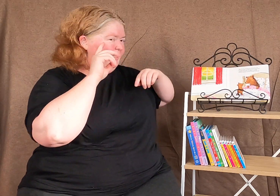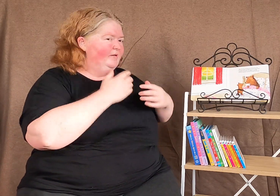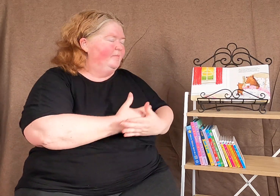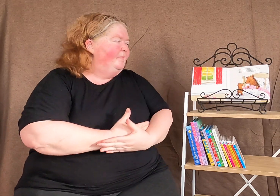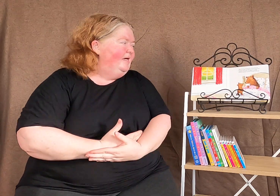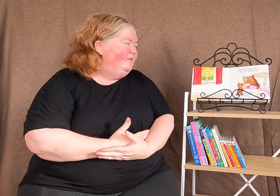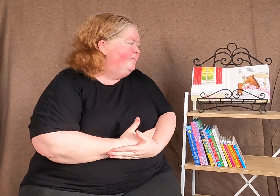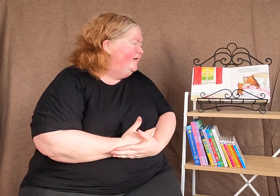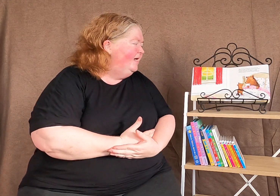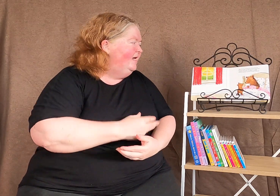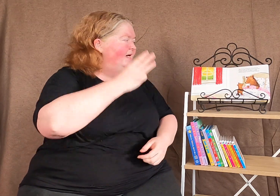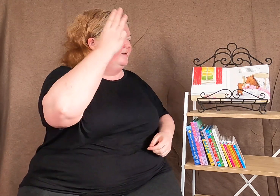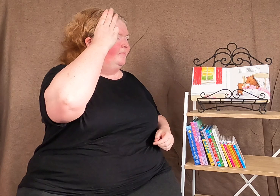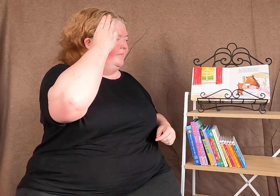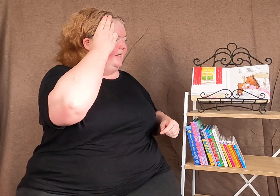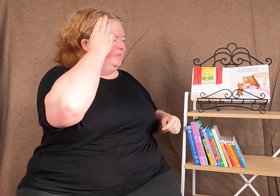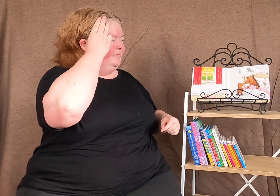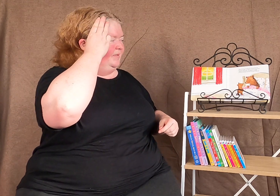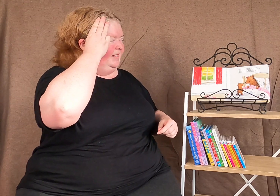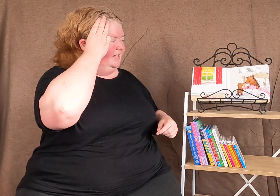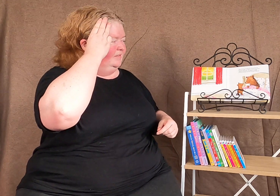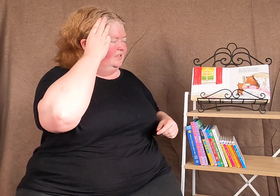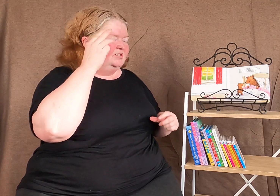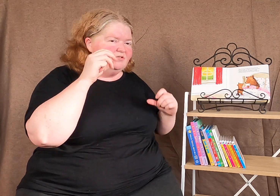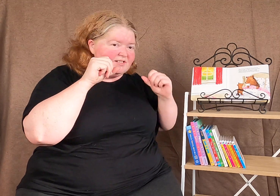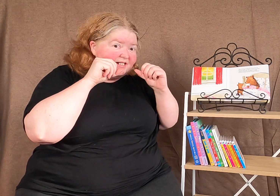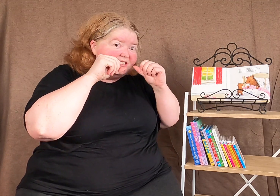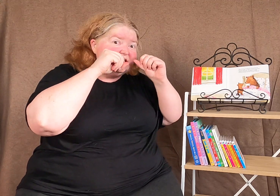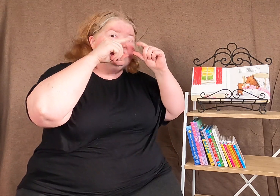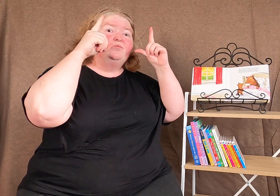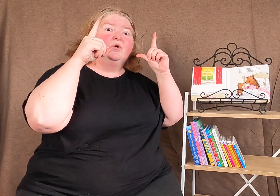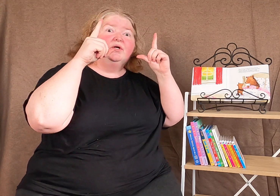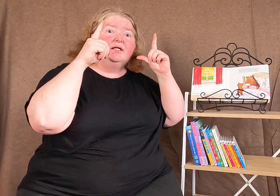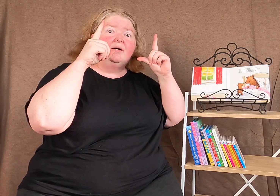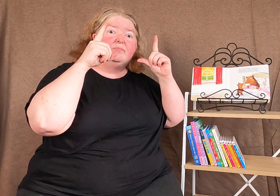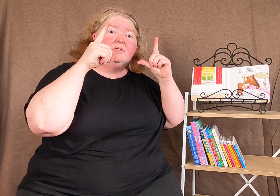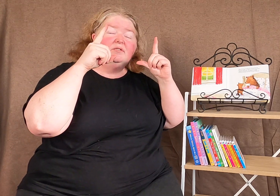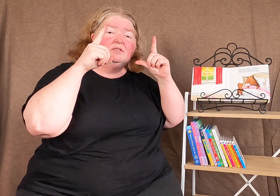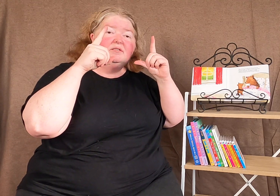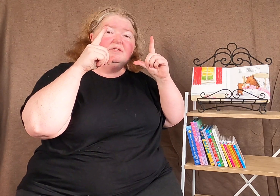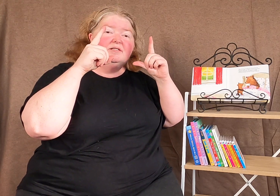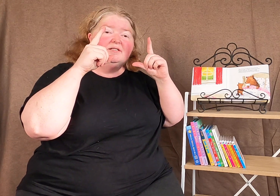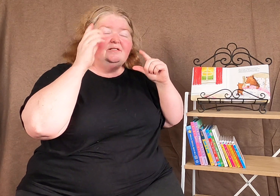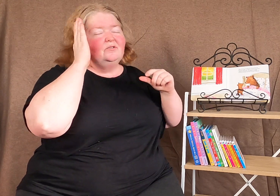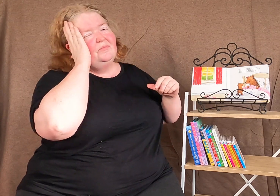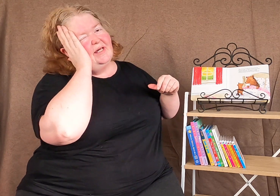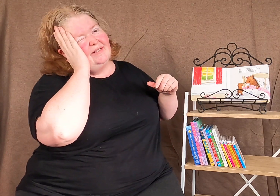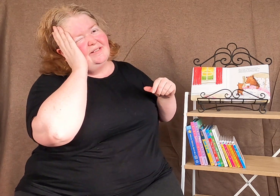A baby bear and a mummy bear. Looks like she's just woken up in her bed.